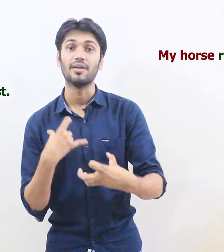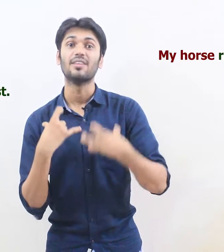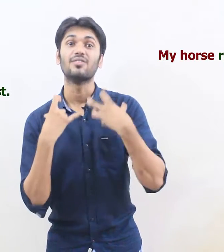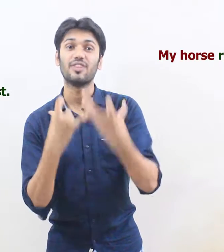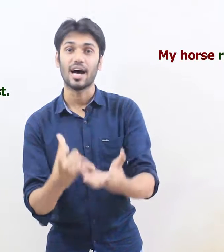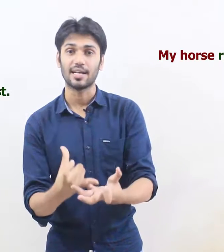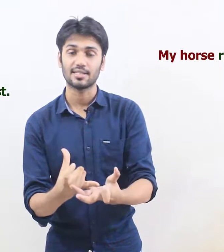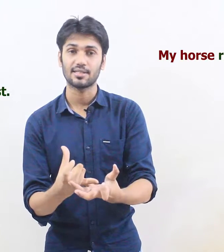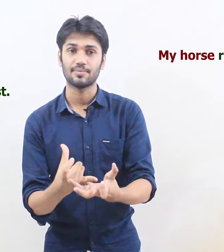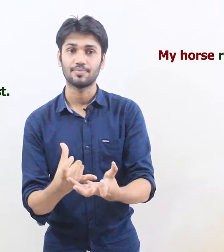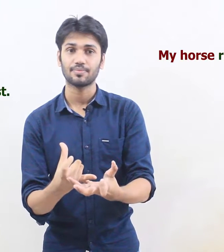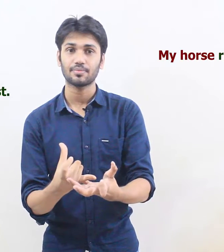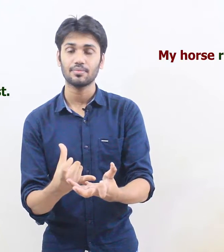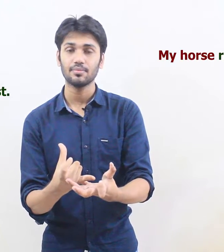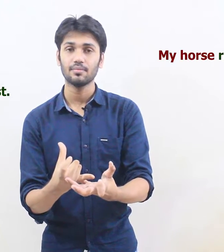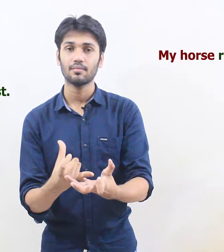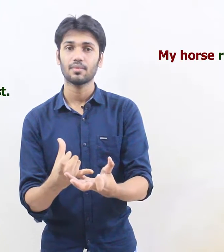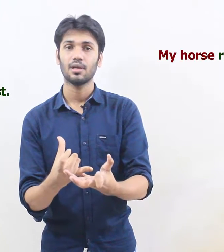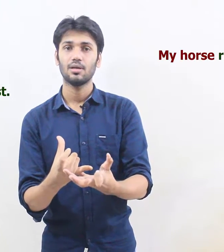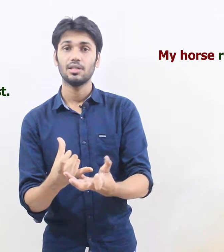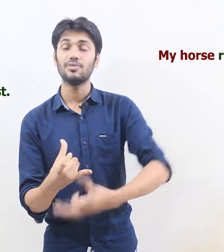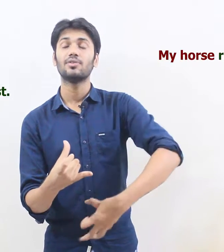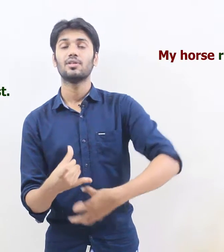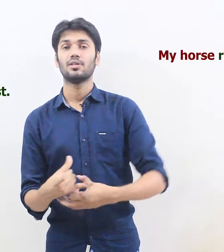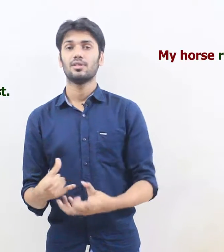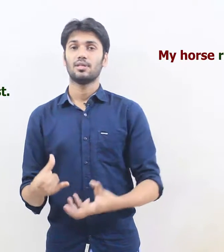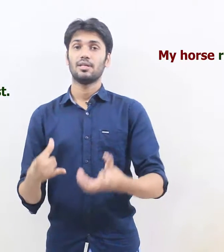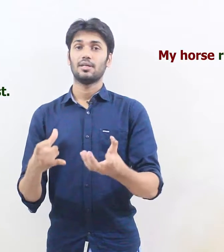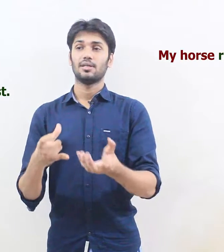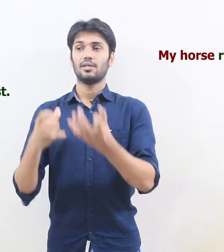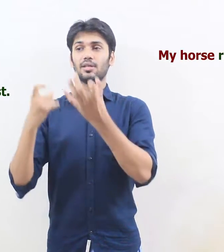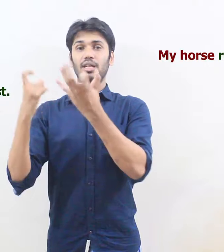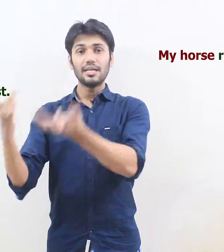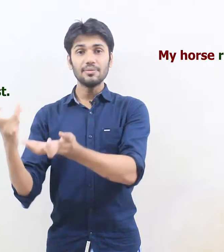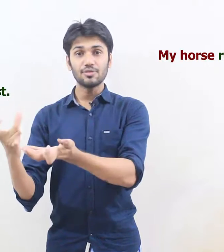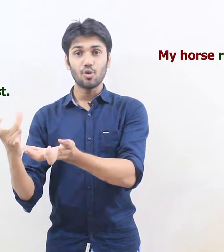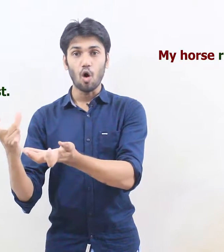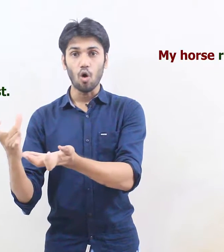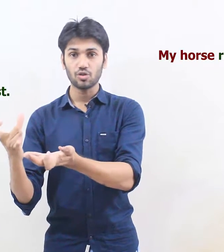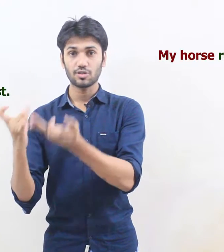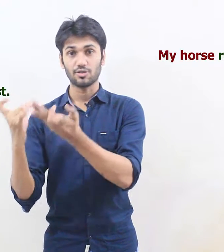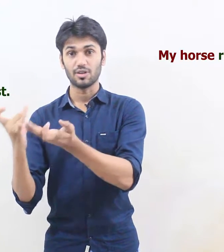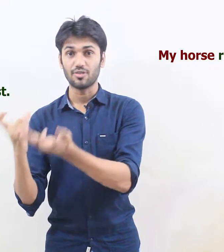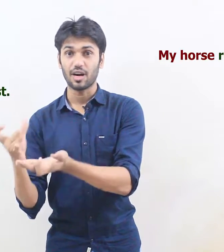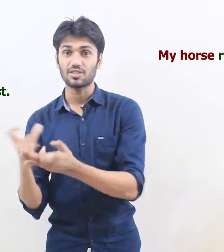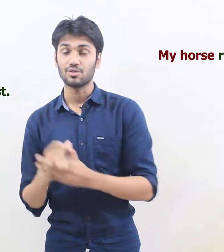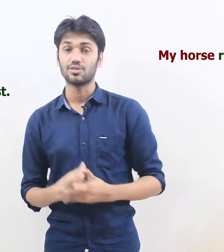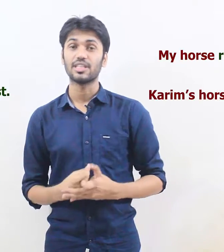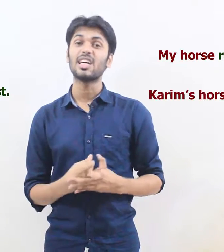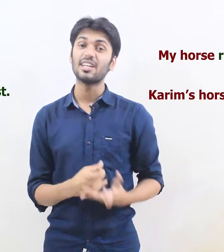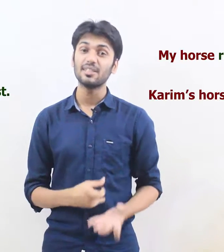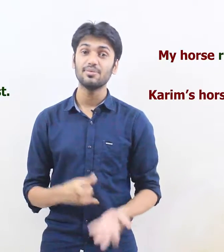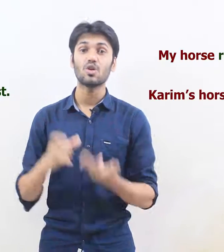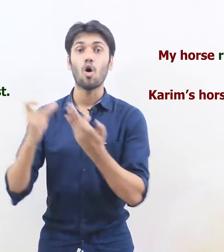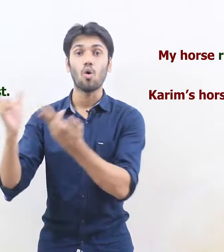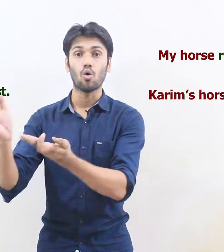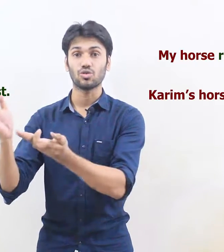fast if Karim's horse runs fast you could say Karim's horse